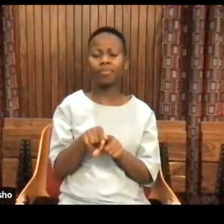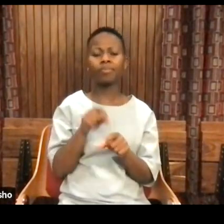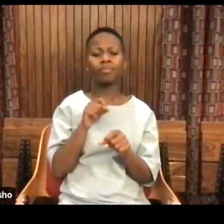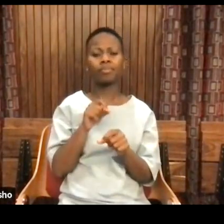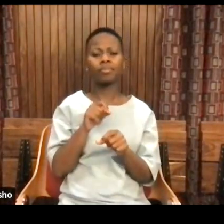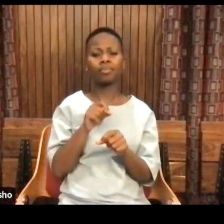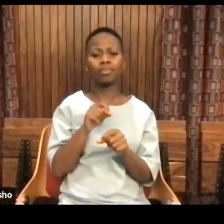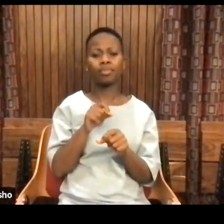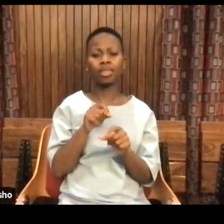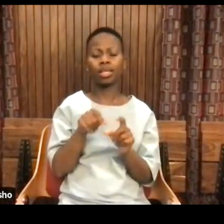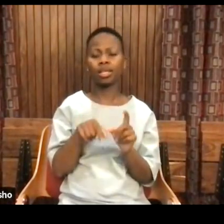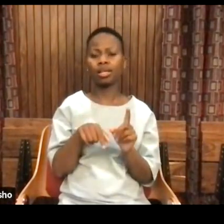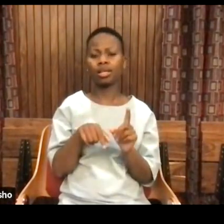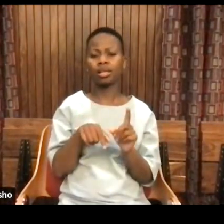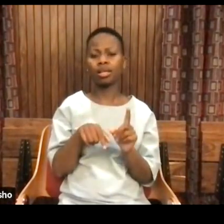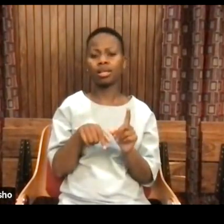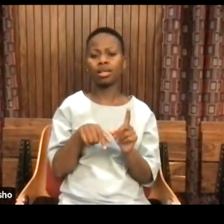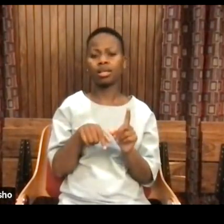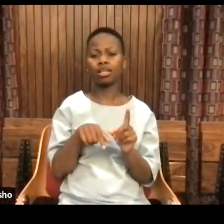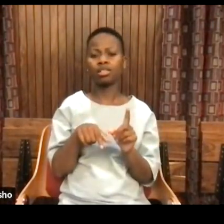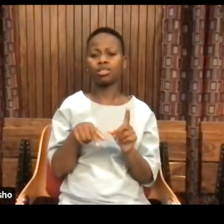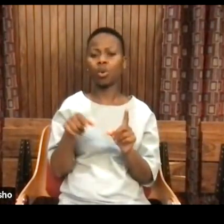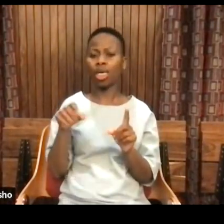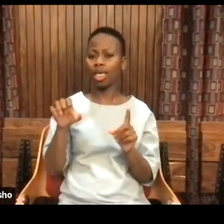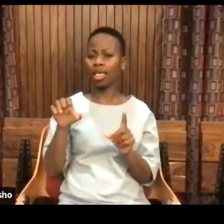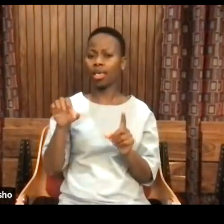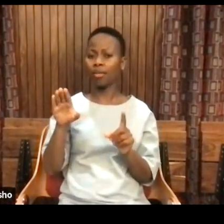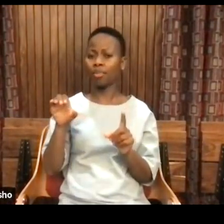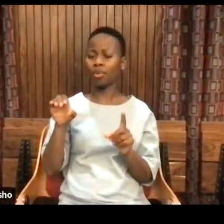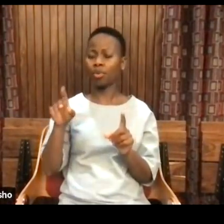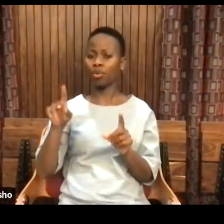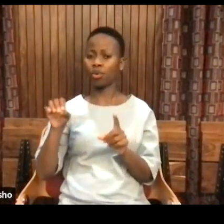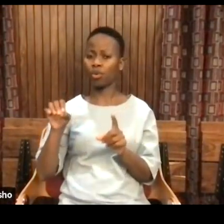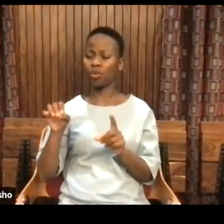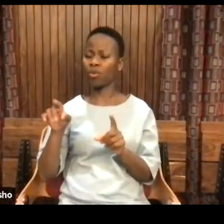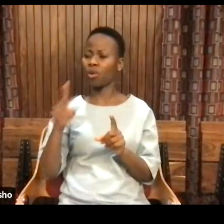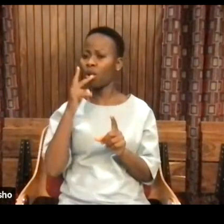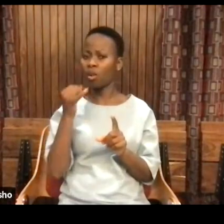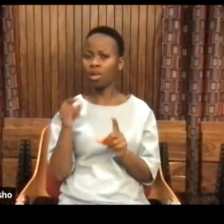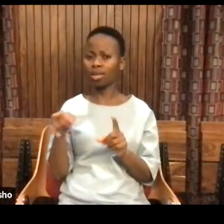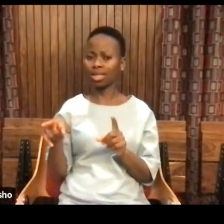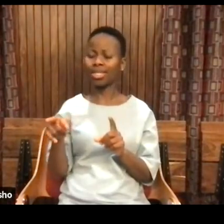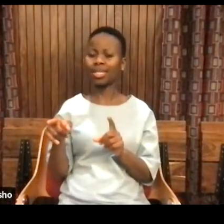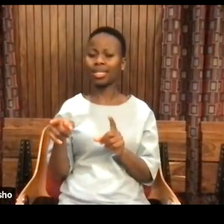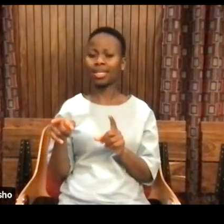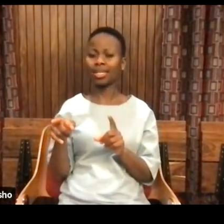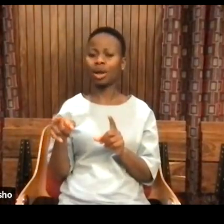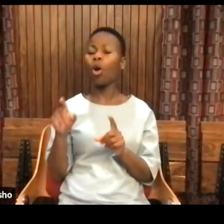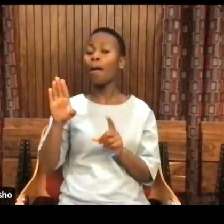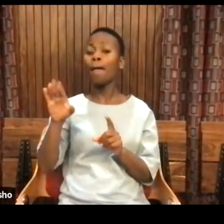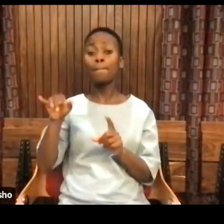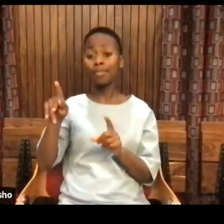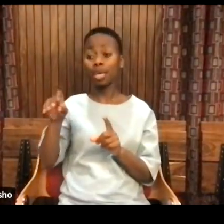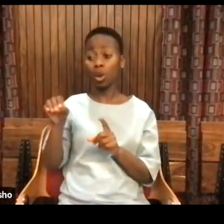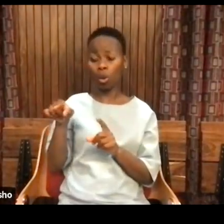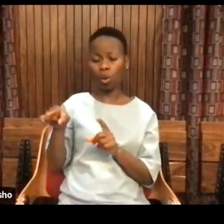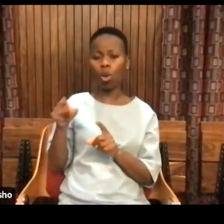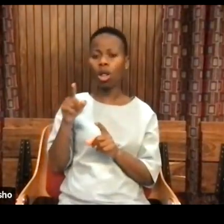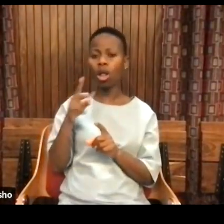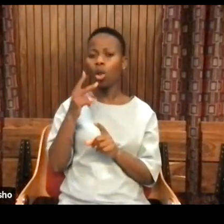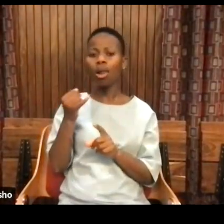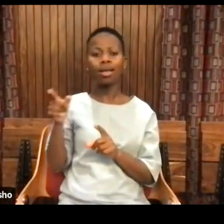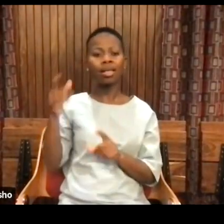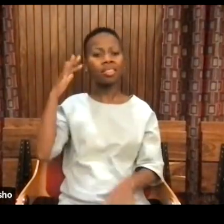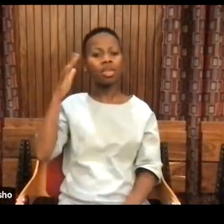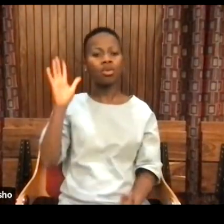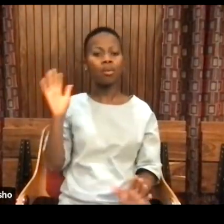a Beagle who is just a theorist, you know, and we have problems with that as a movement that